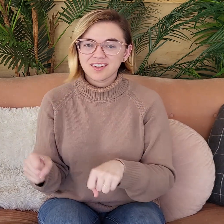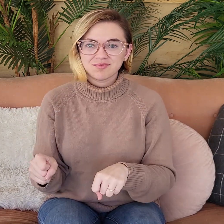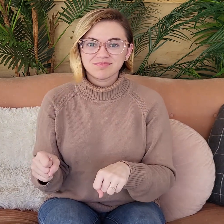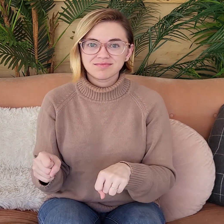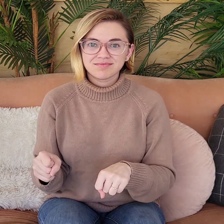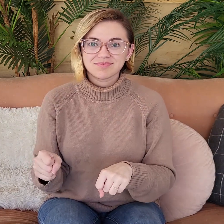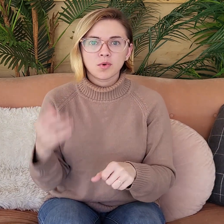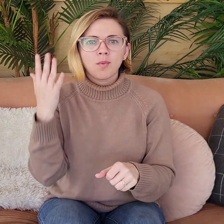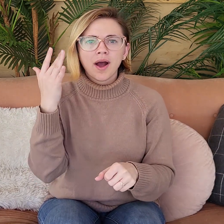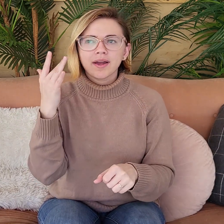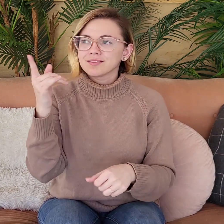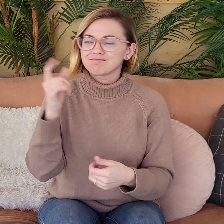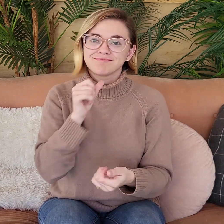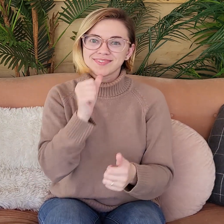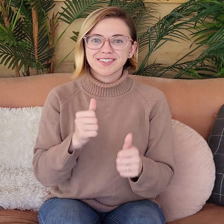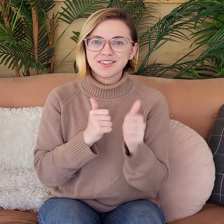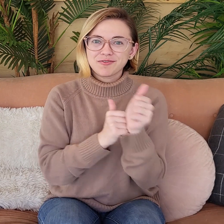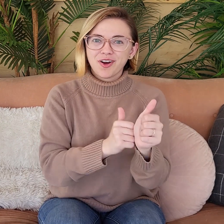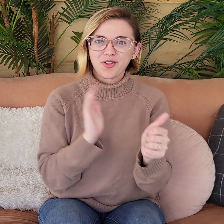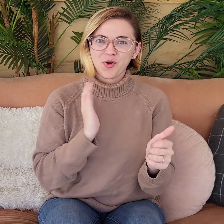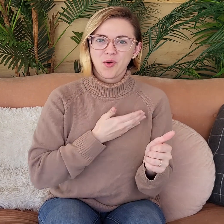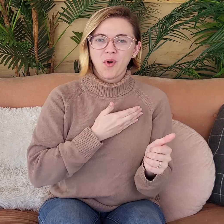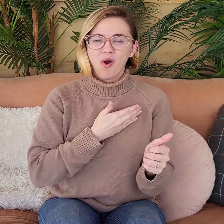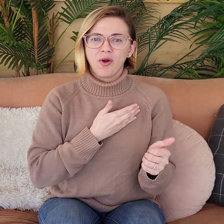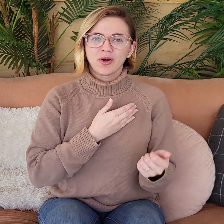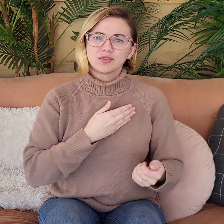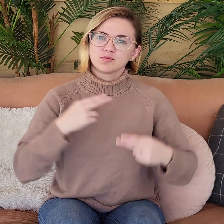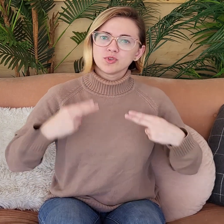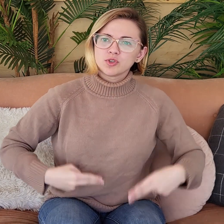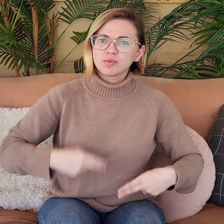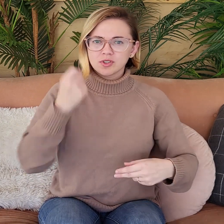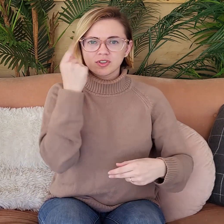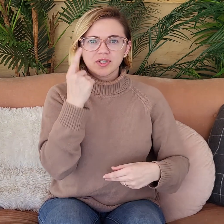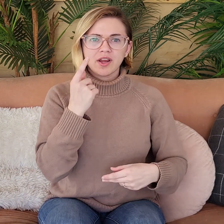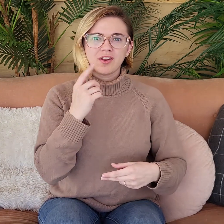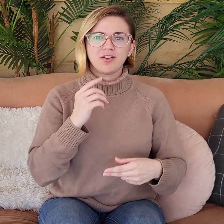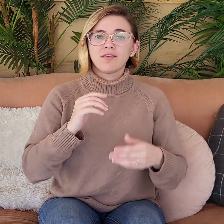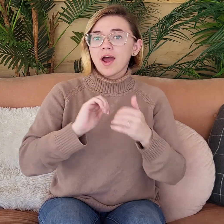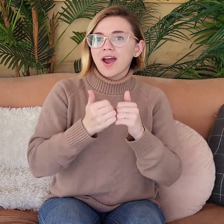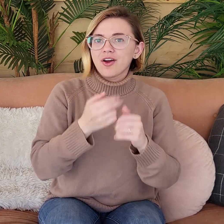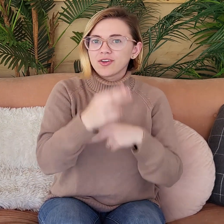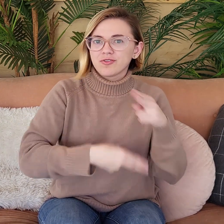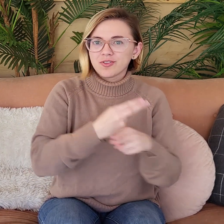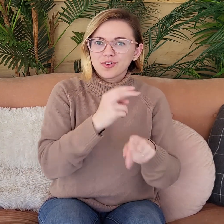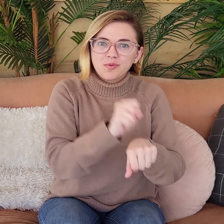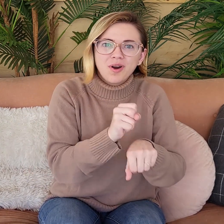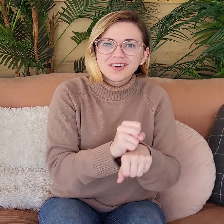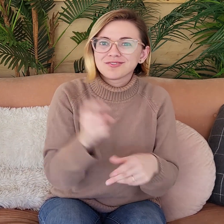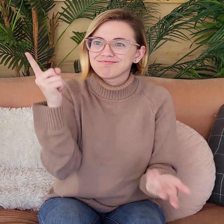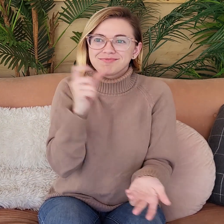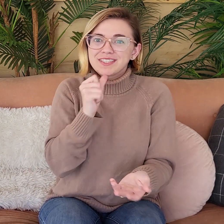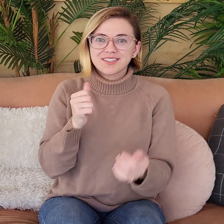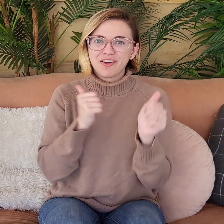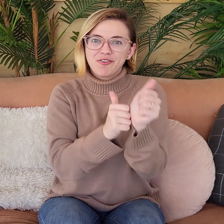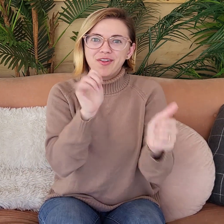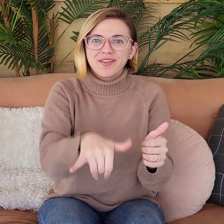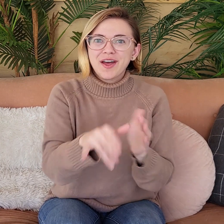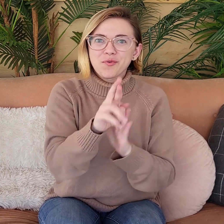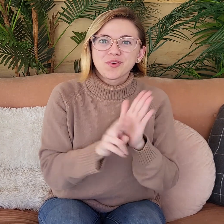to become something. He can. Well, why? He doesn't have to follow our human understandings of how